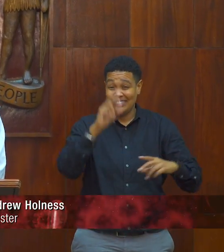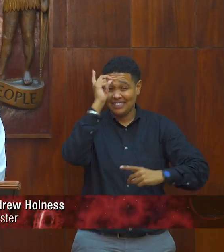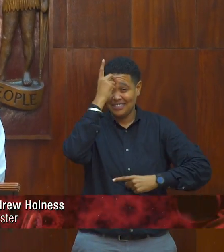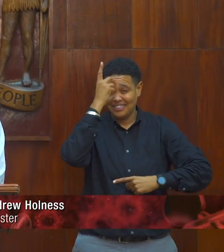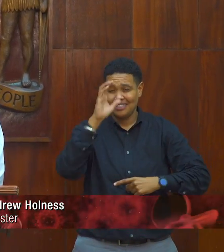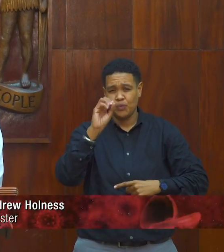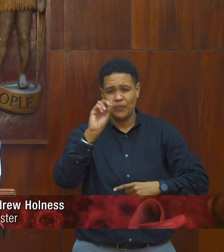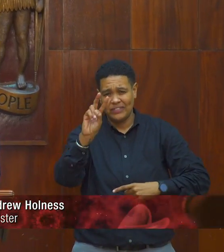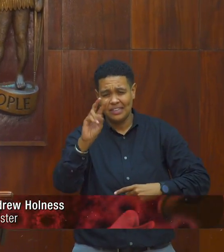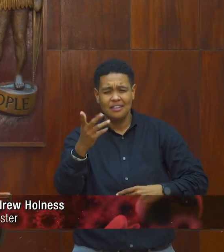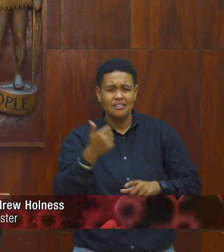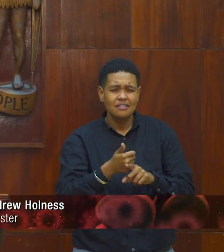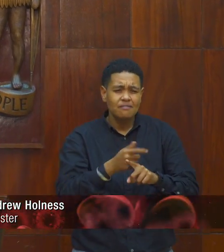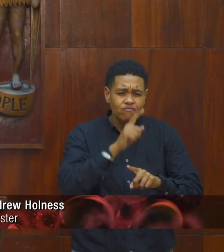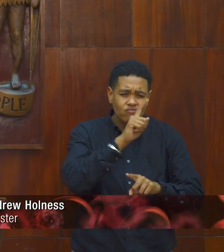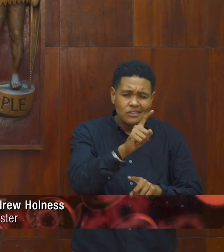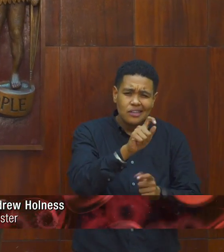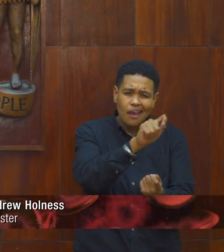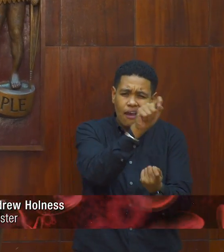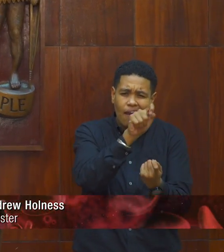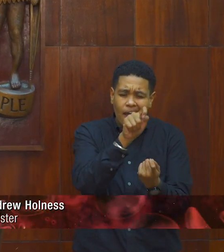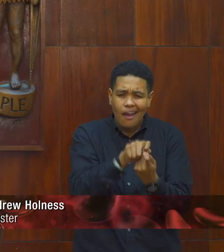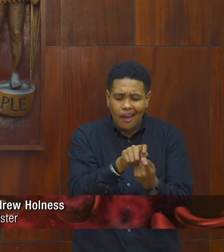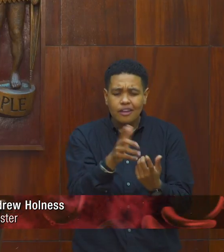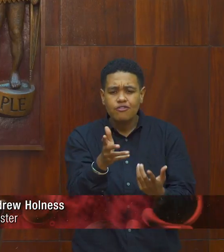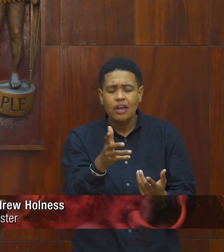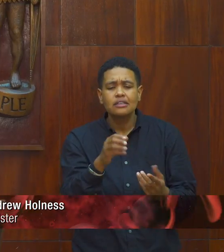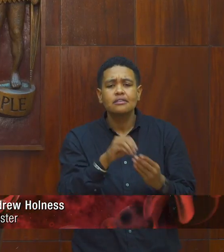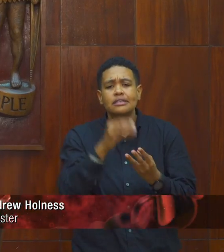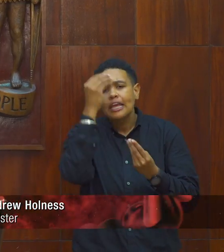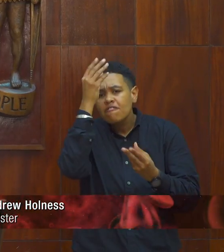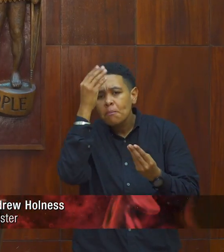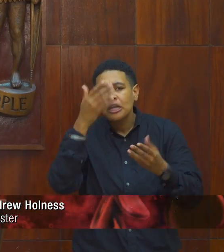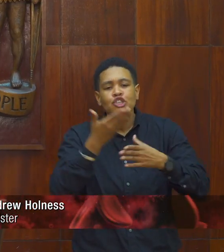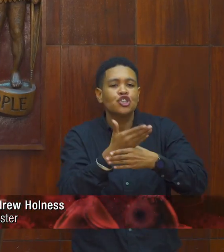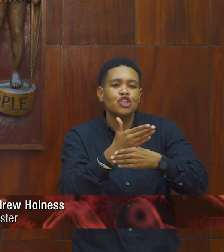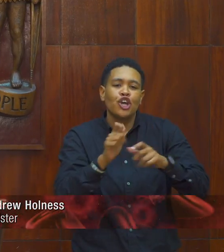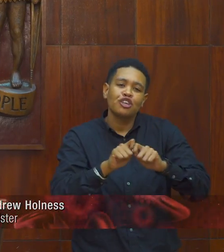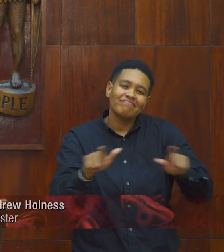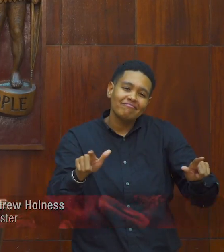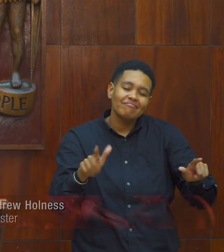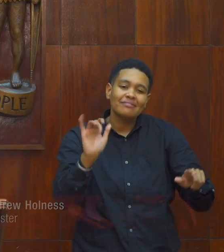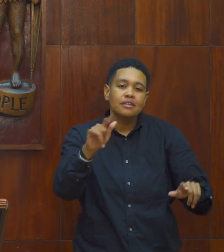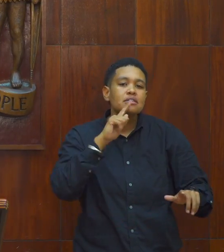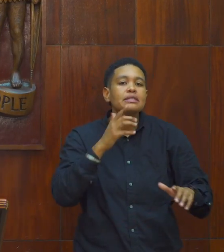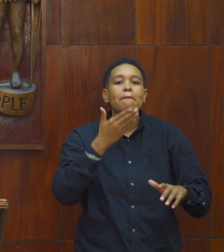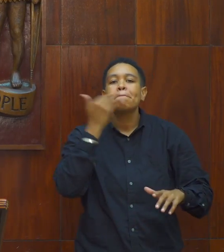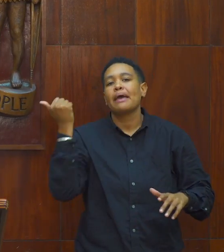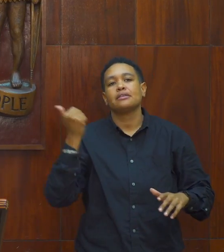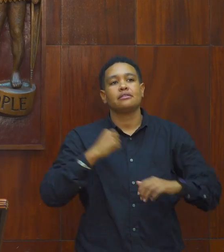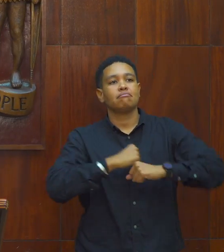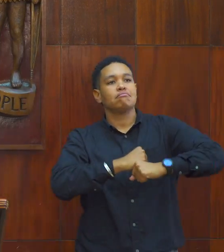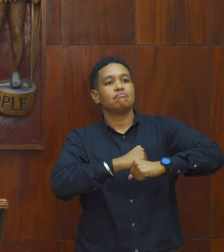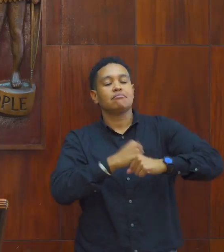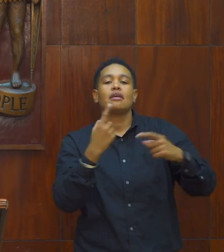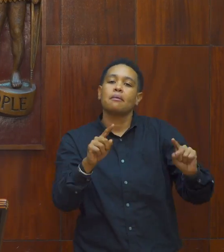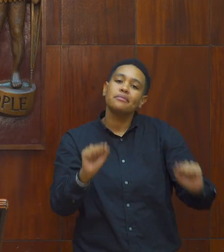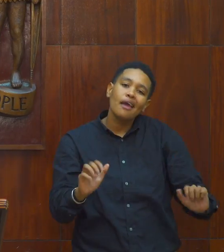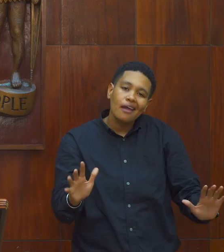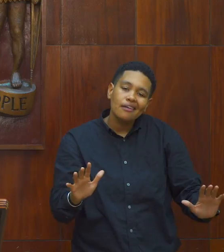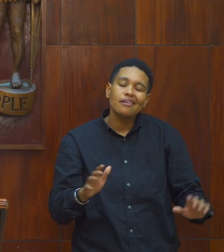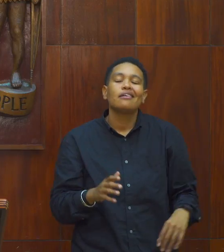is accurate information. That is the greatest weapon and therefore